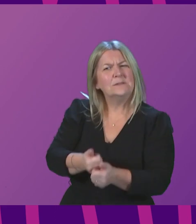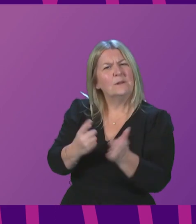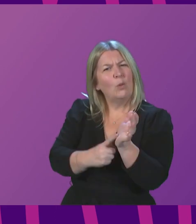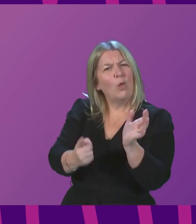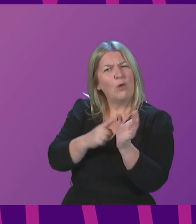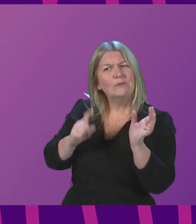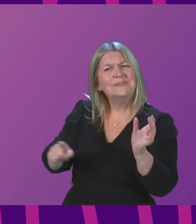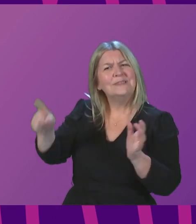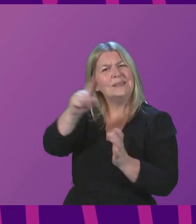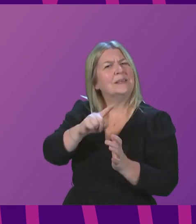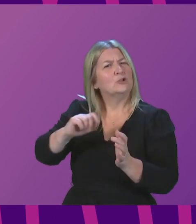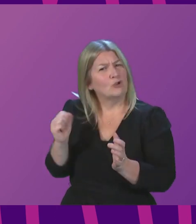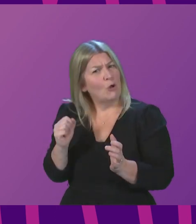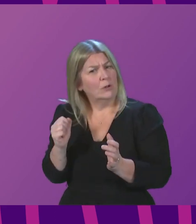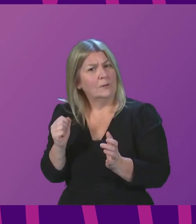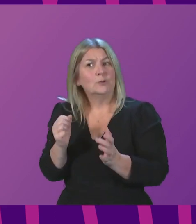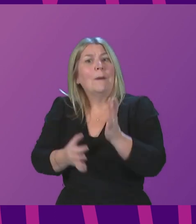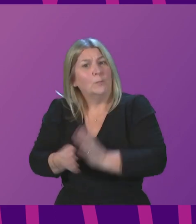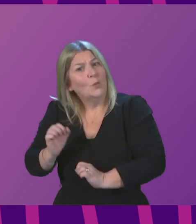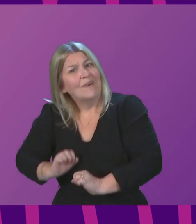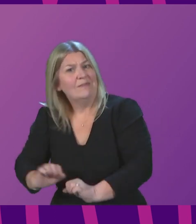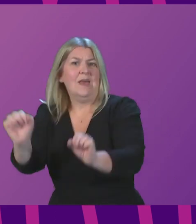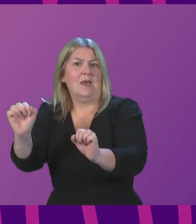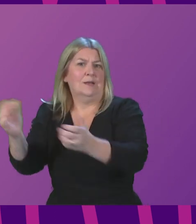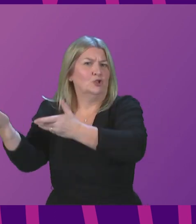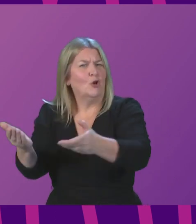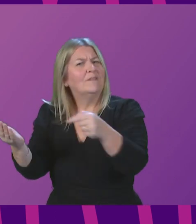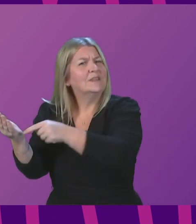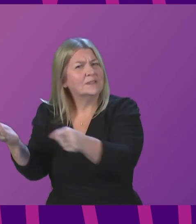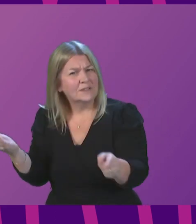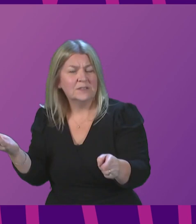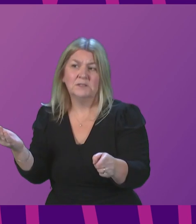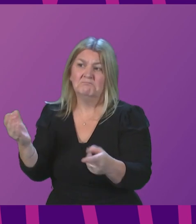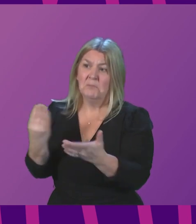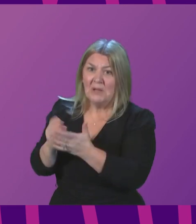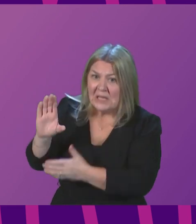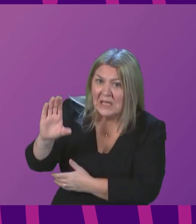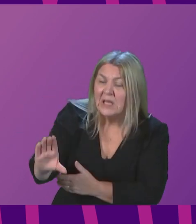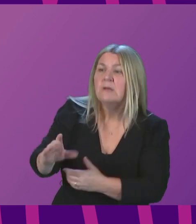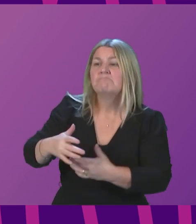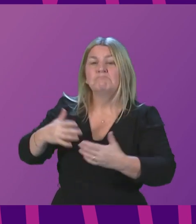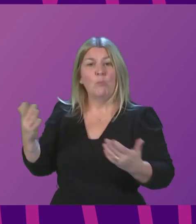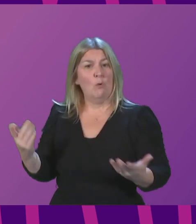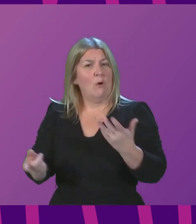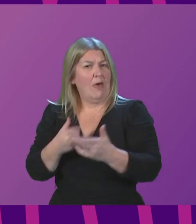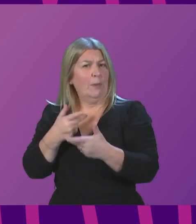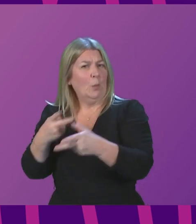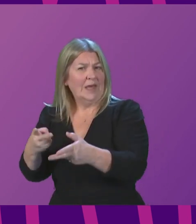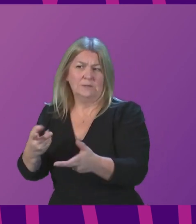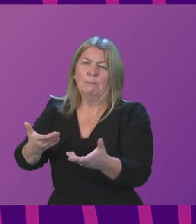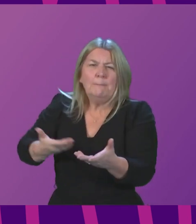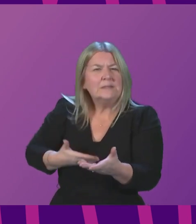to improve their recycling capabilities, including any funding to help with capital investments? And what can the Scottish Government do to assist businesses,